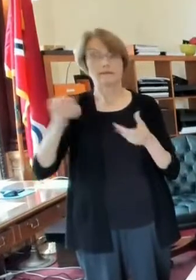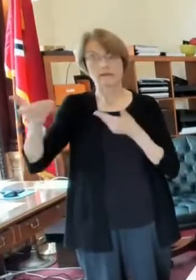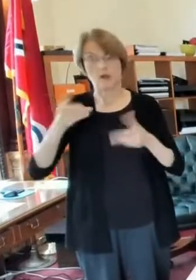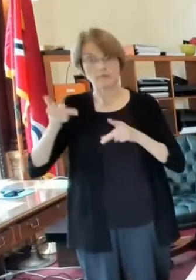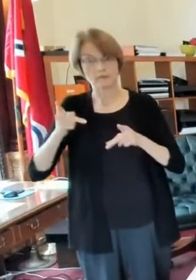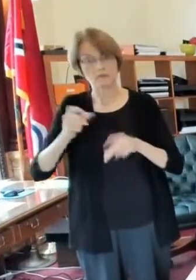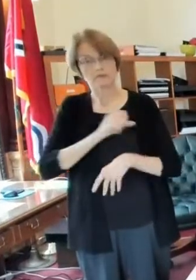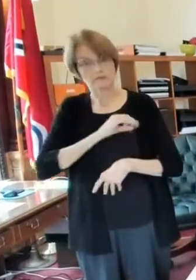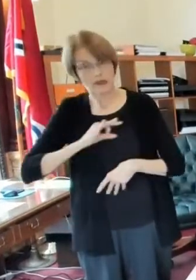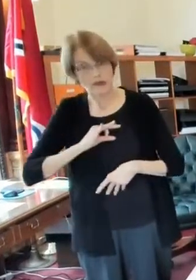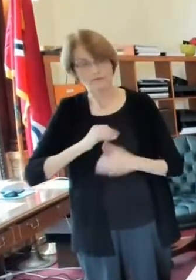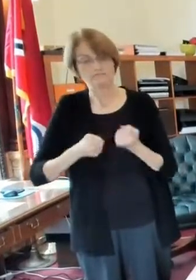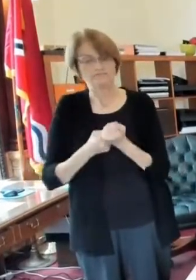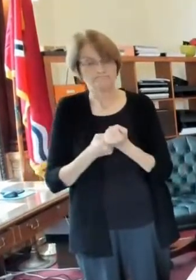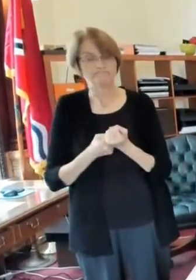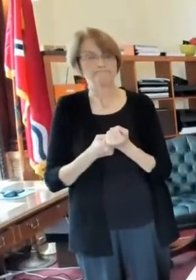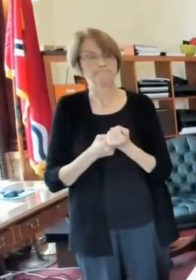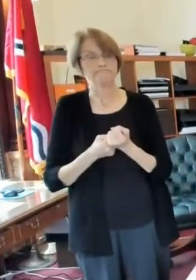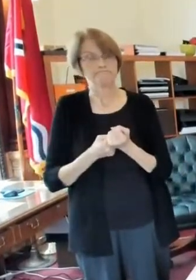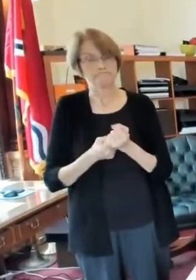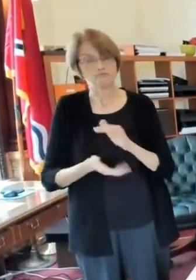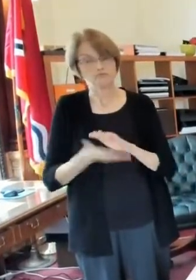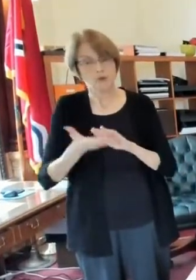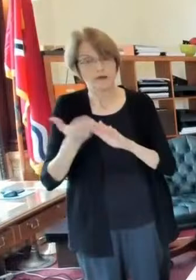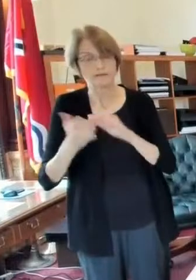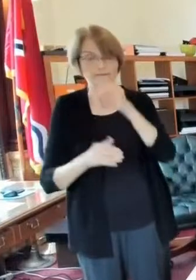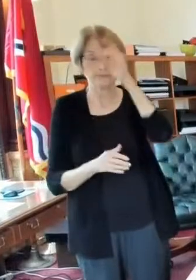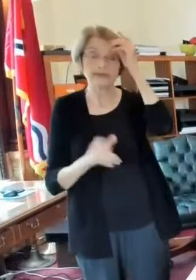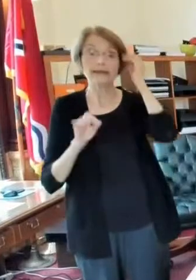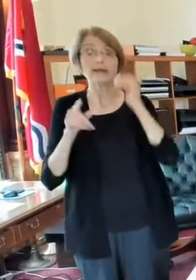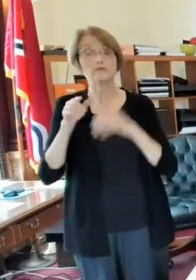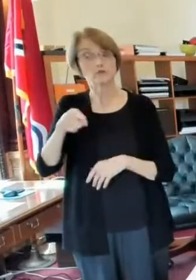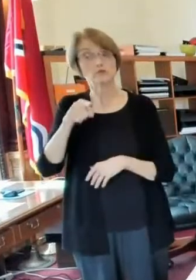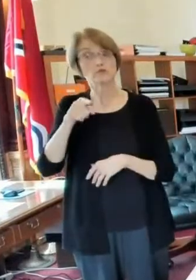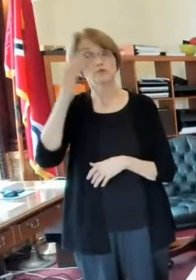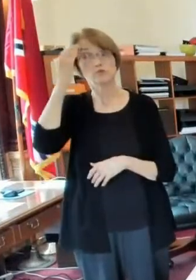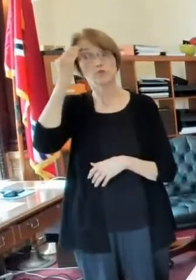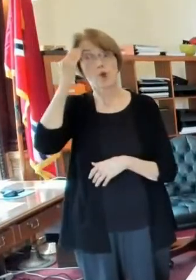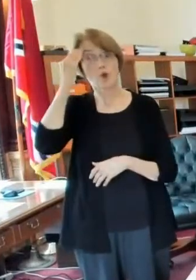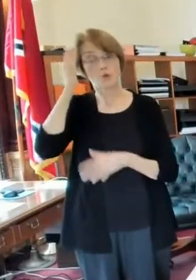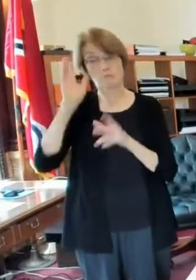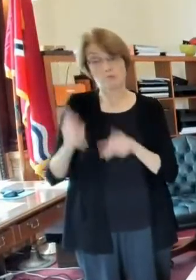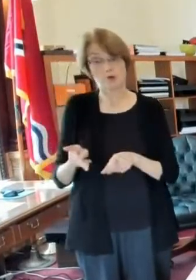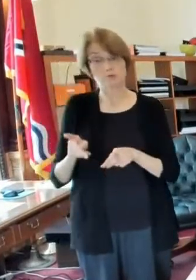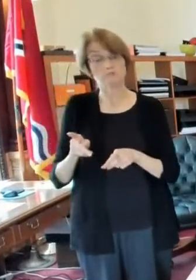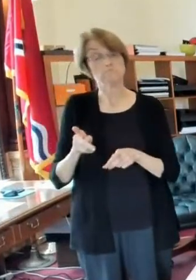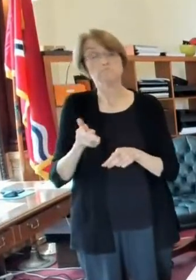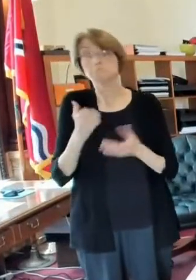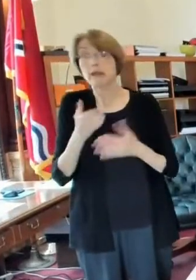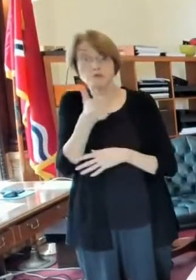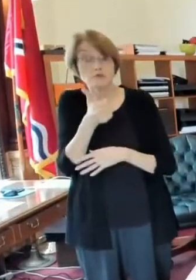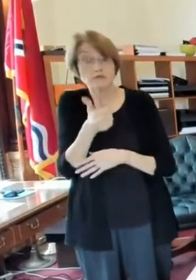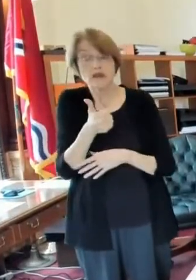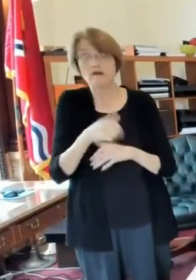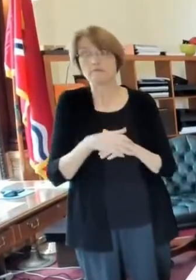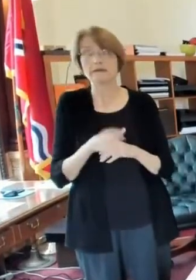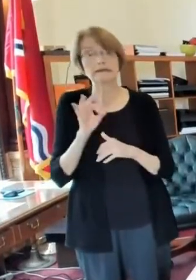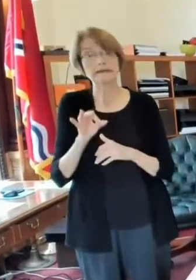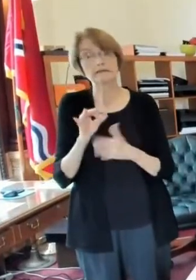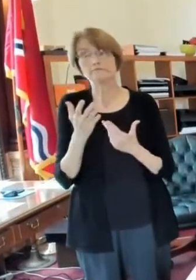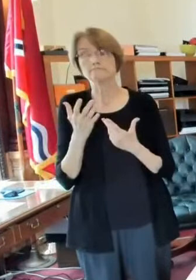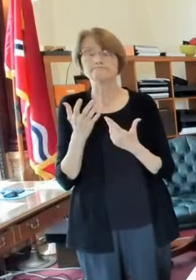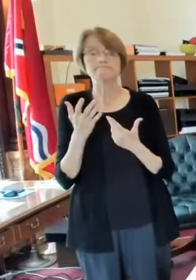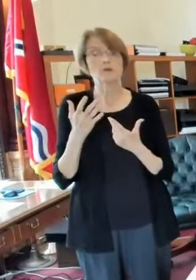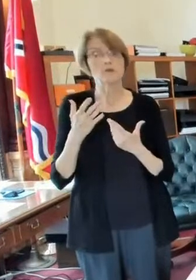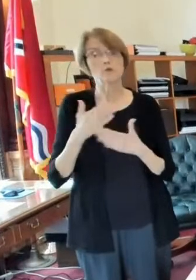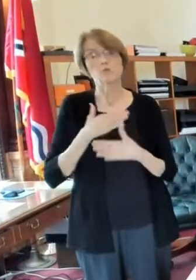so let me just say to all of you out there if you know someone or maybe you yourself if you could work for one